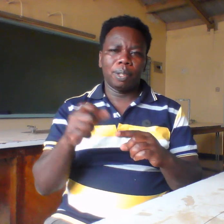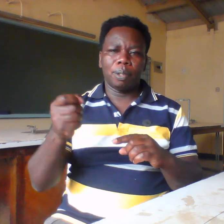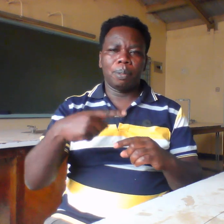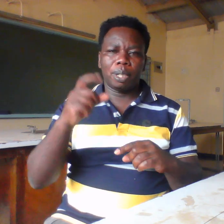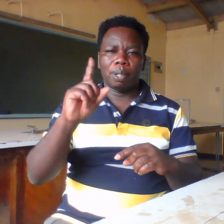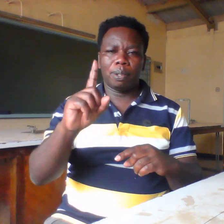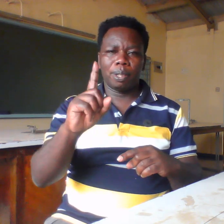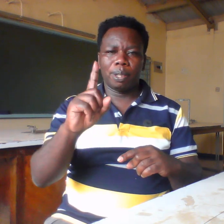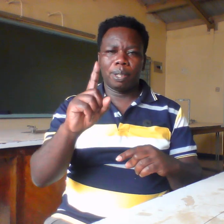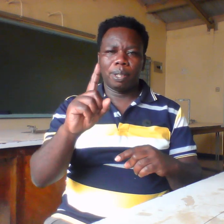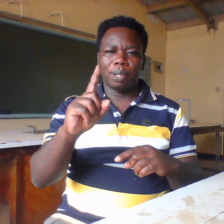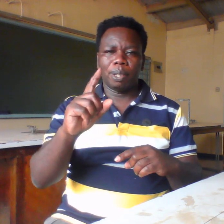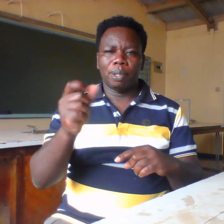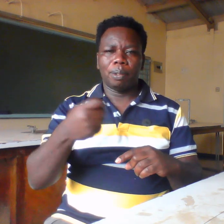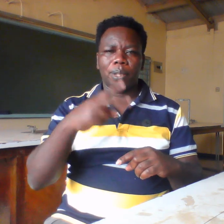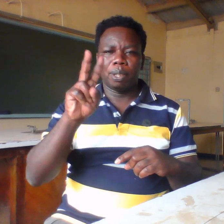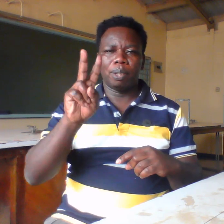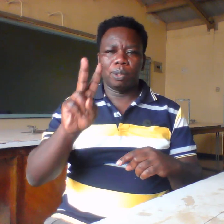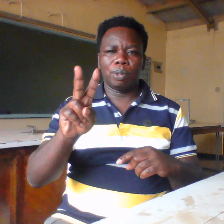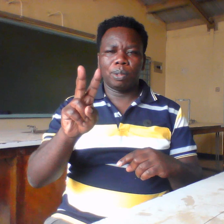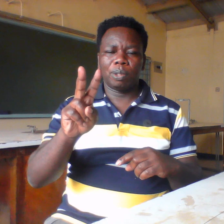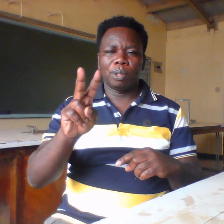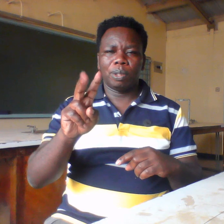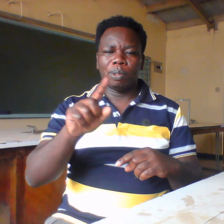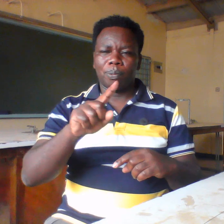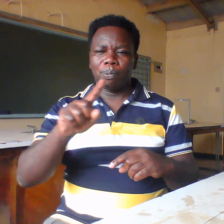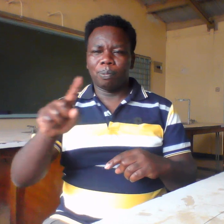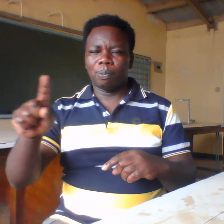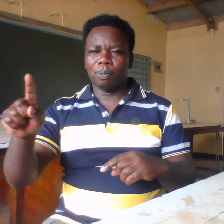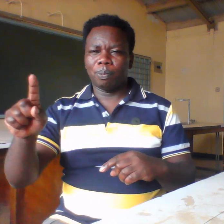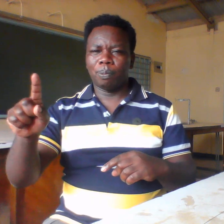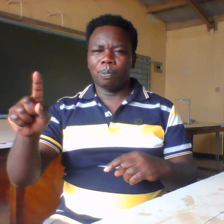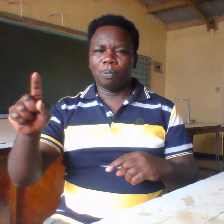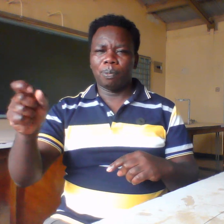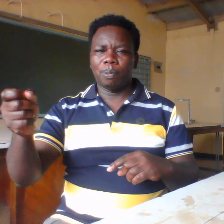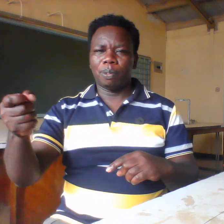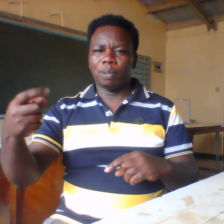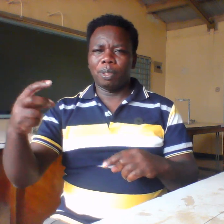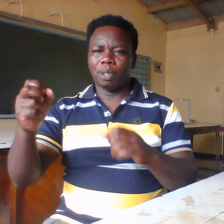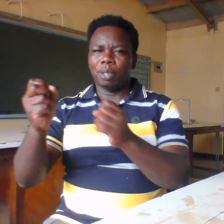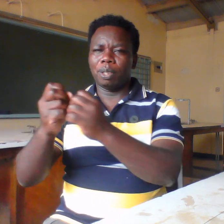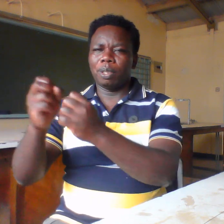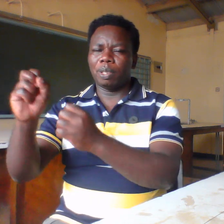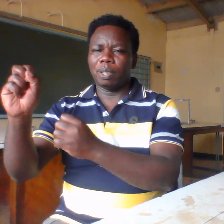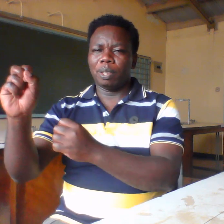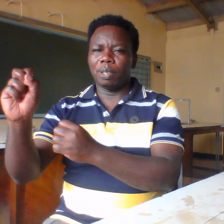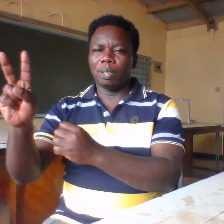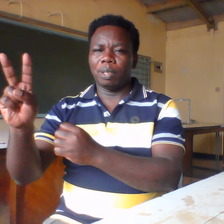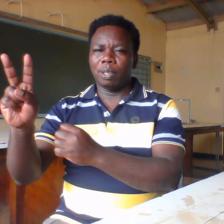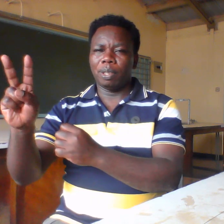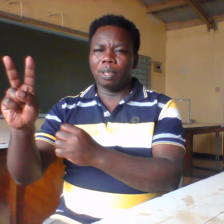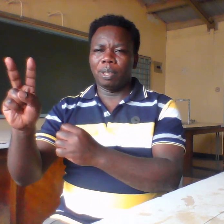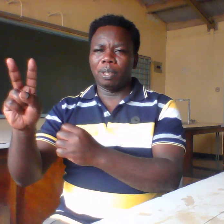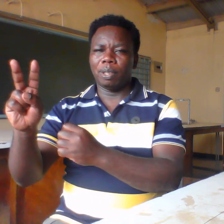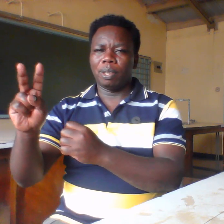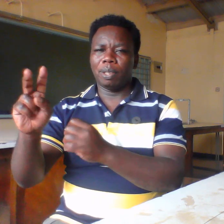February, all the way to December. And sometimes when we are doing our